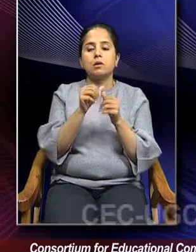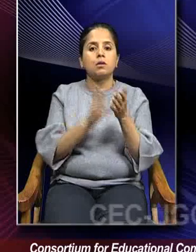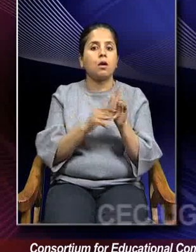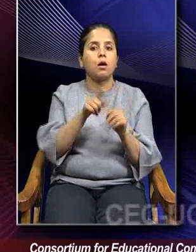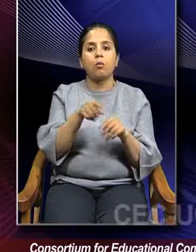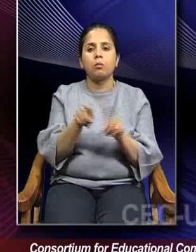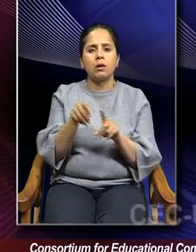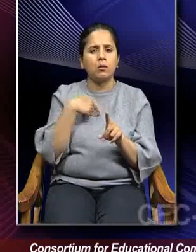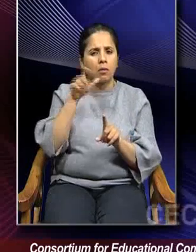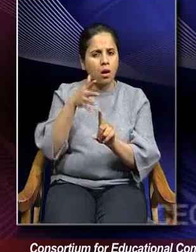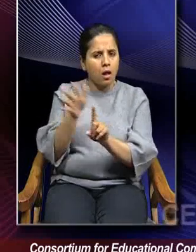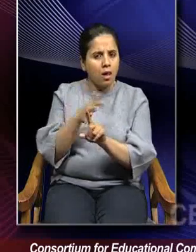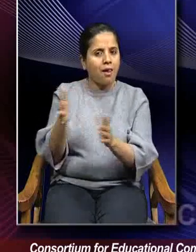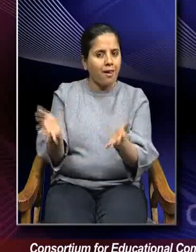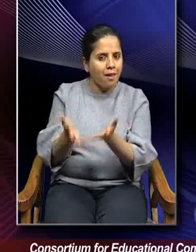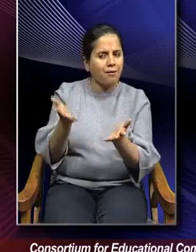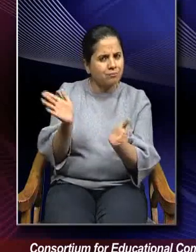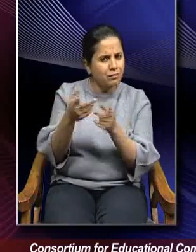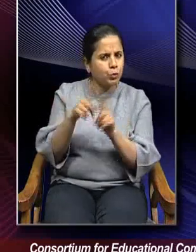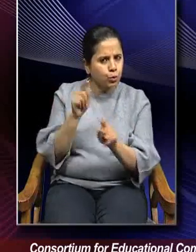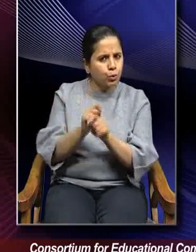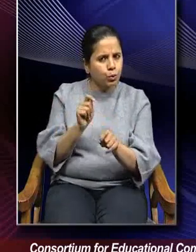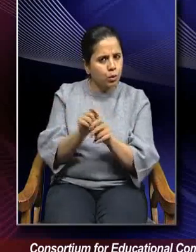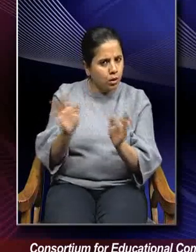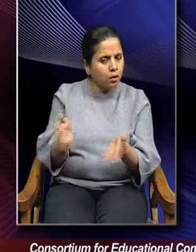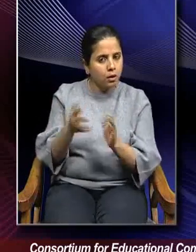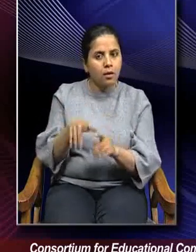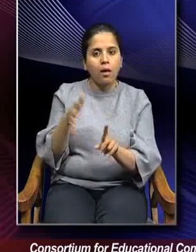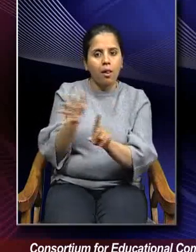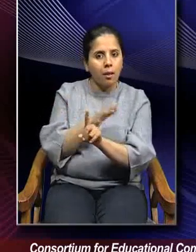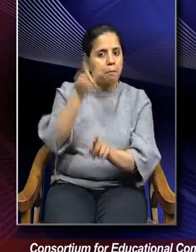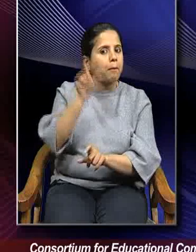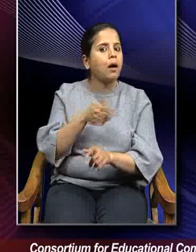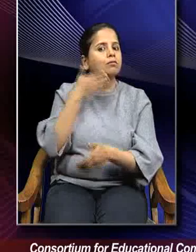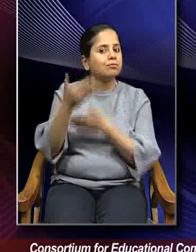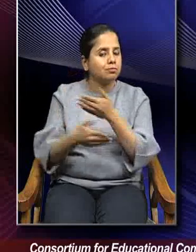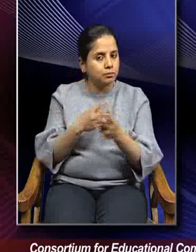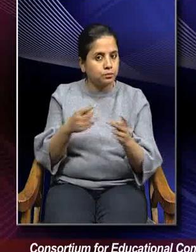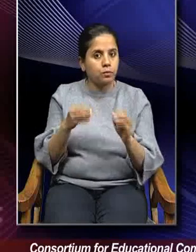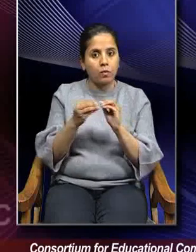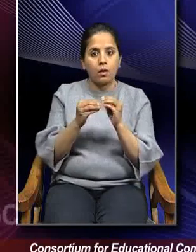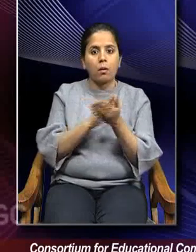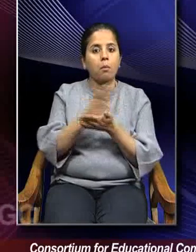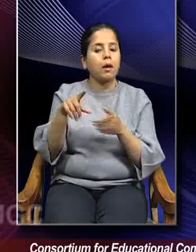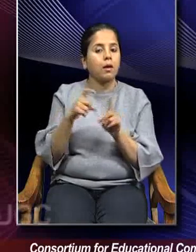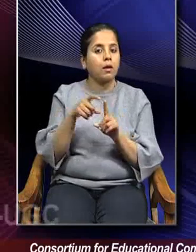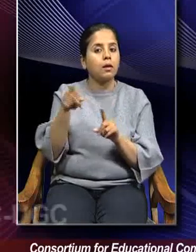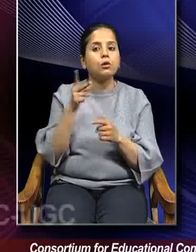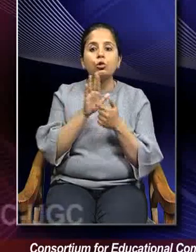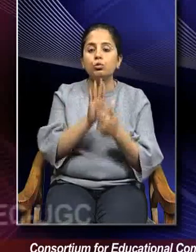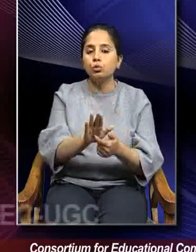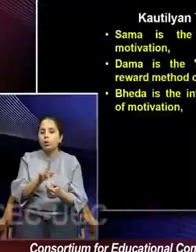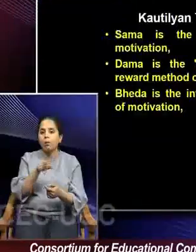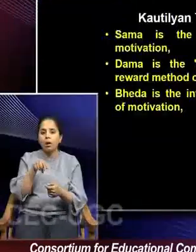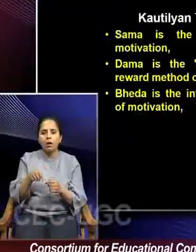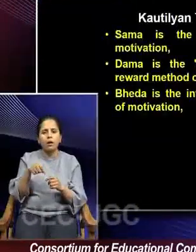persuasion or motivating a person, persuasion method of motivation. Bhed basically indicates towards the